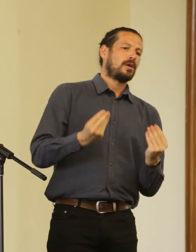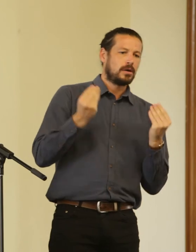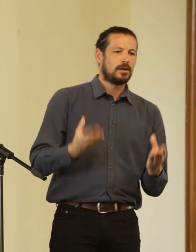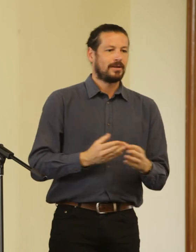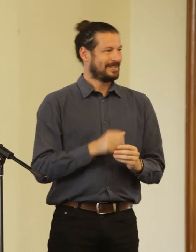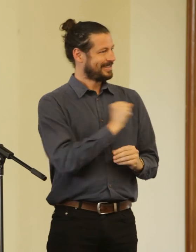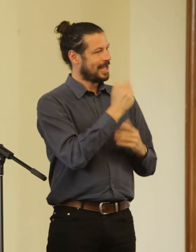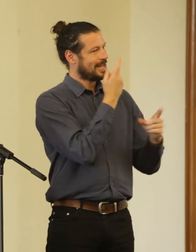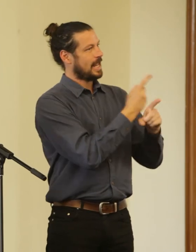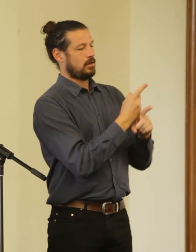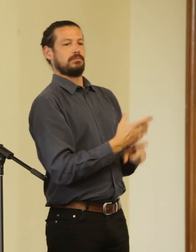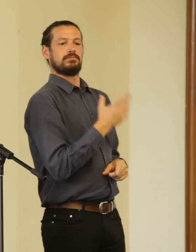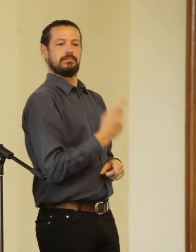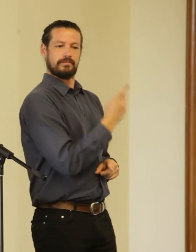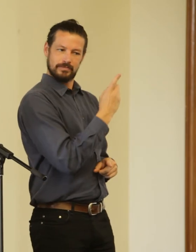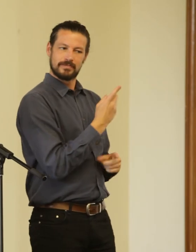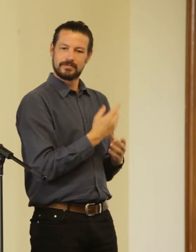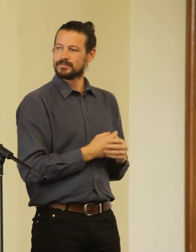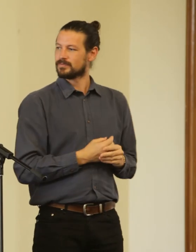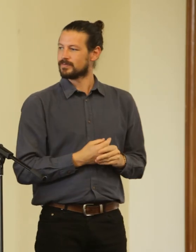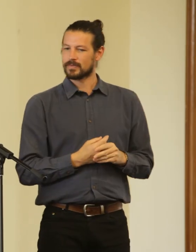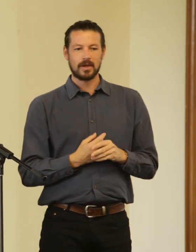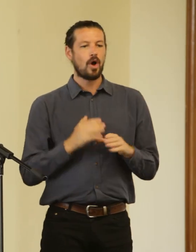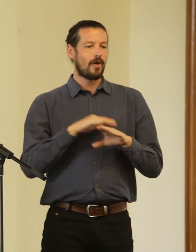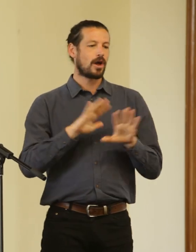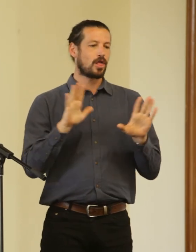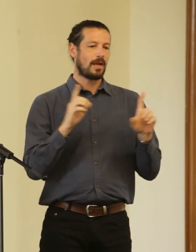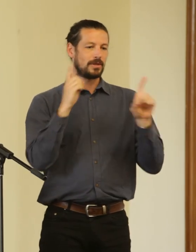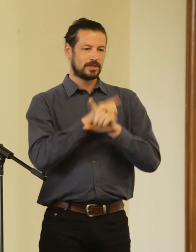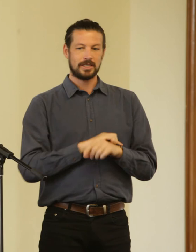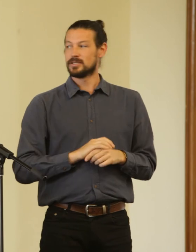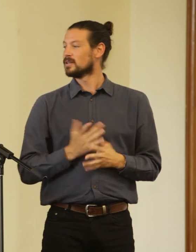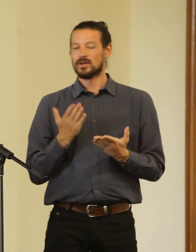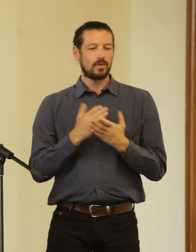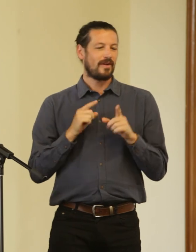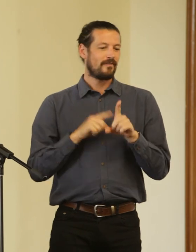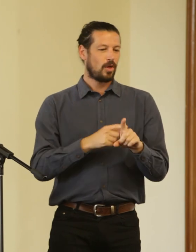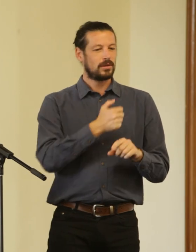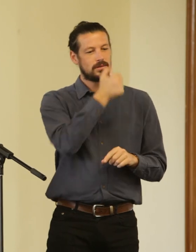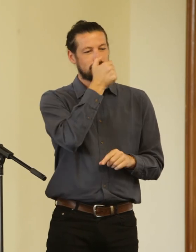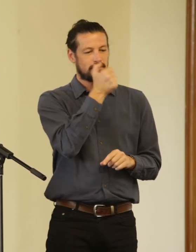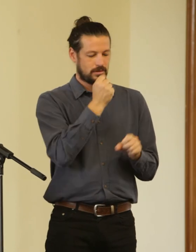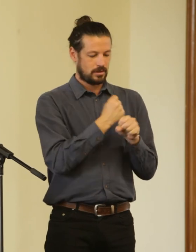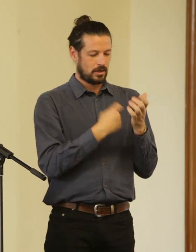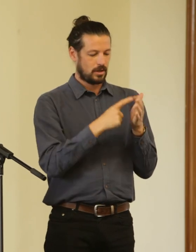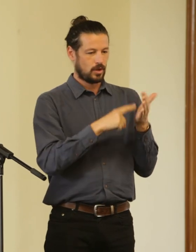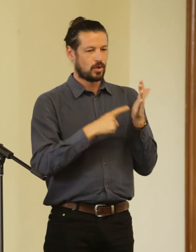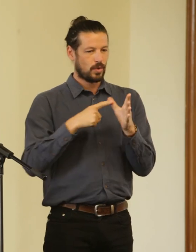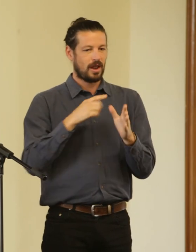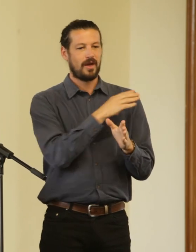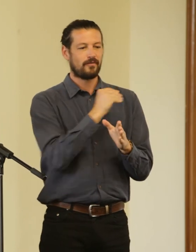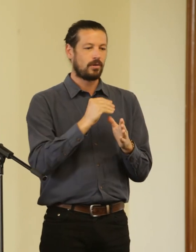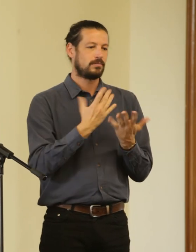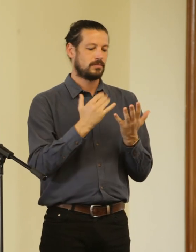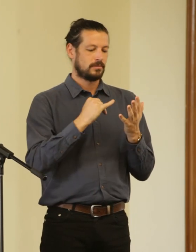in support of action on climate change. And, of course, all of this was inspired by 16-year-old Greta Thunberg from Stockholm, Sweden.